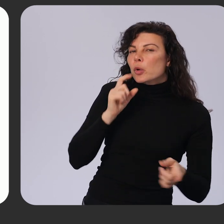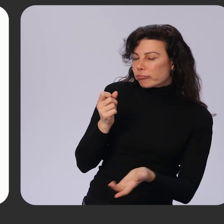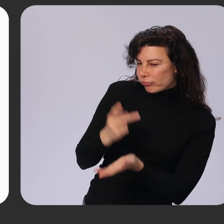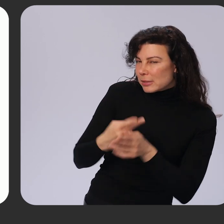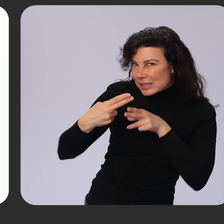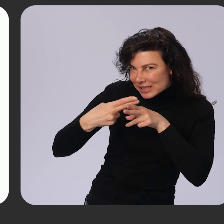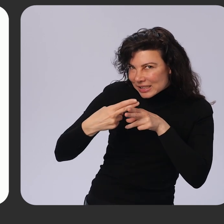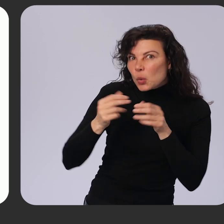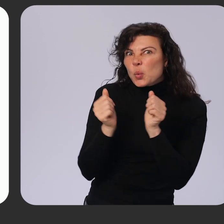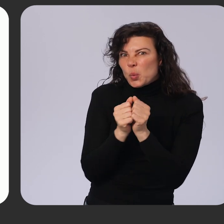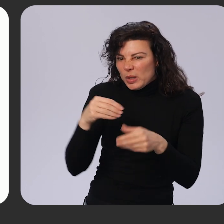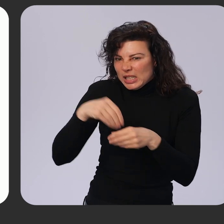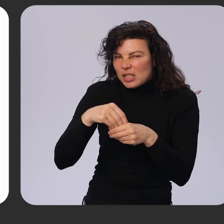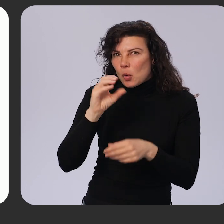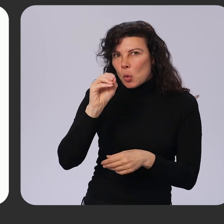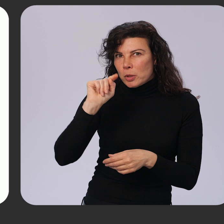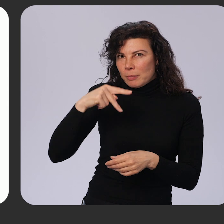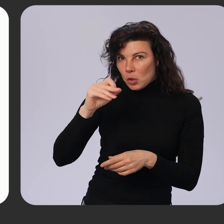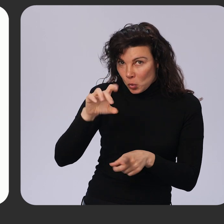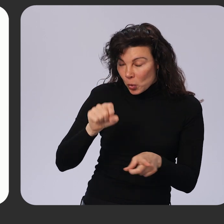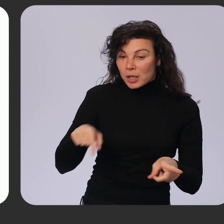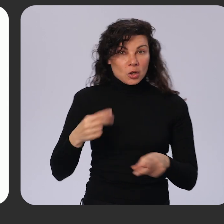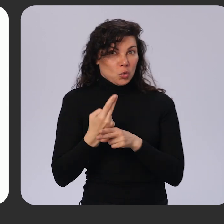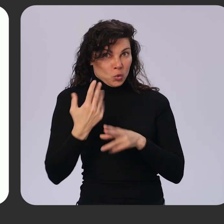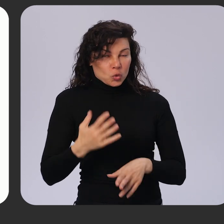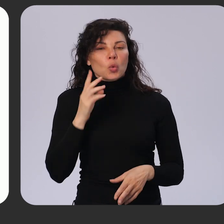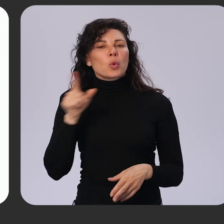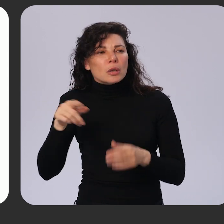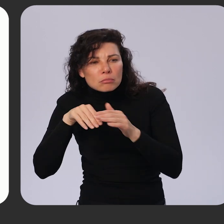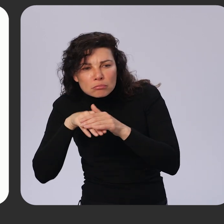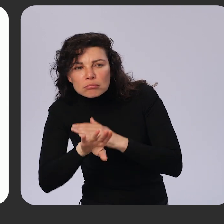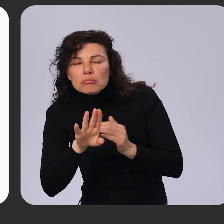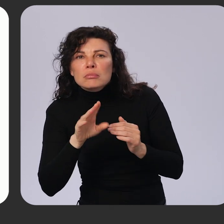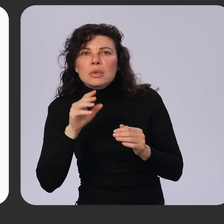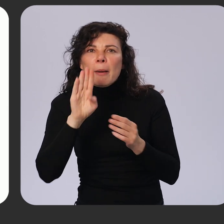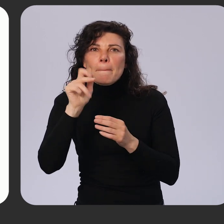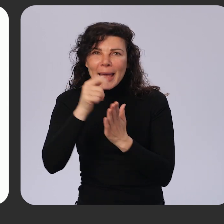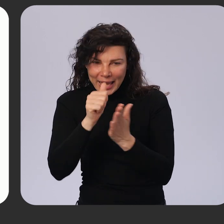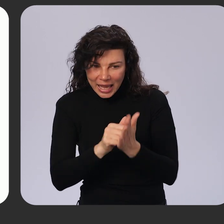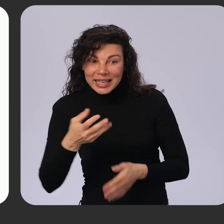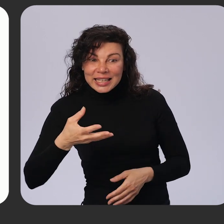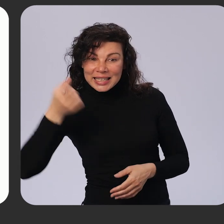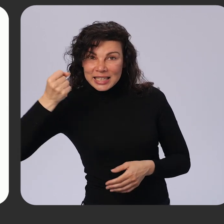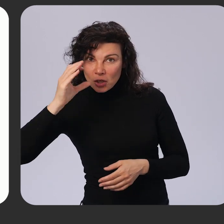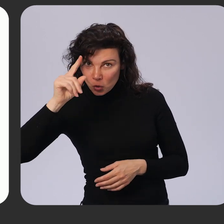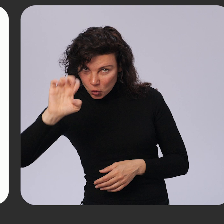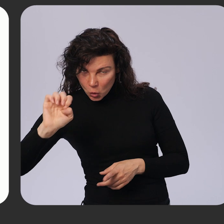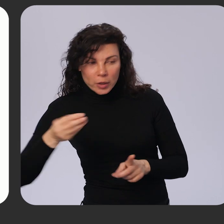OTP code. The user then logs into their bank account, retrieves their code, and shares it with Google to finalize the verification.